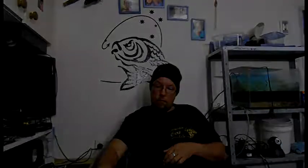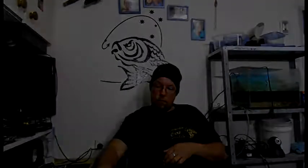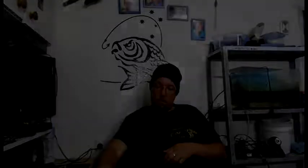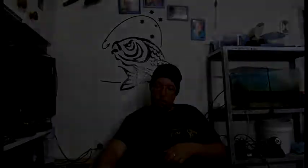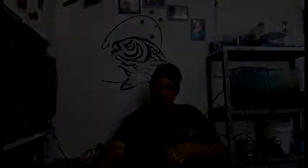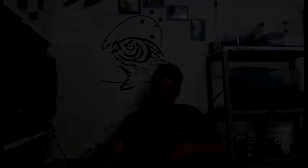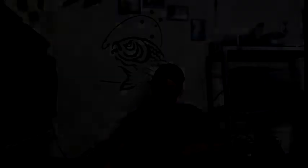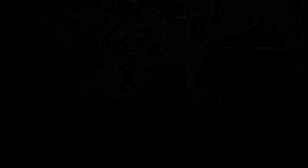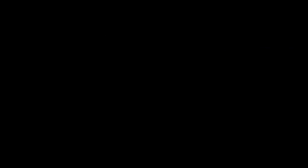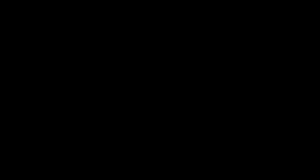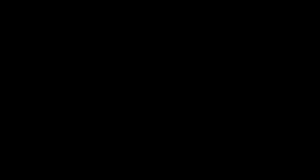Go, man. Good. So 2? I